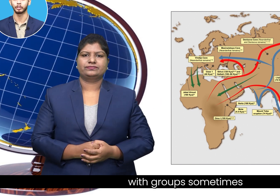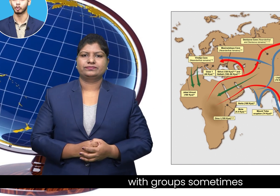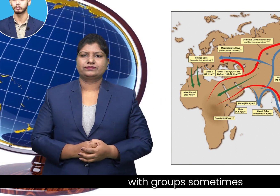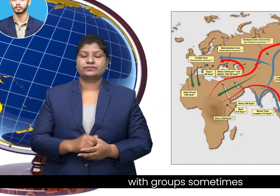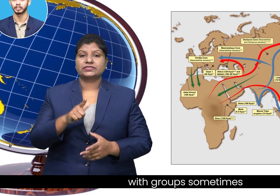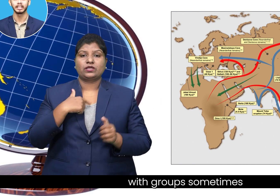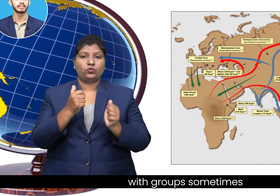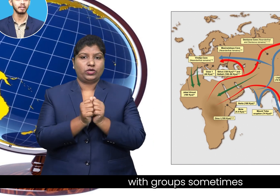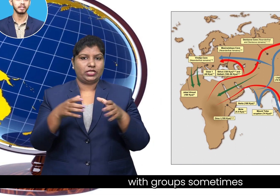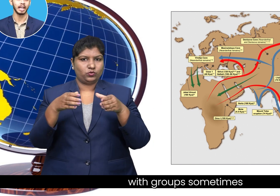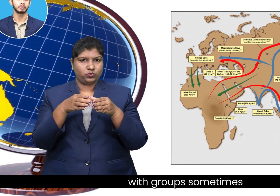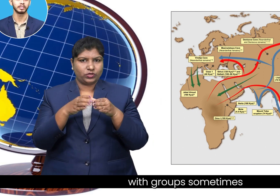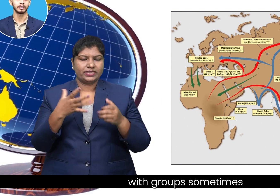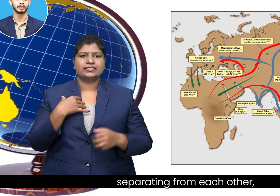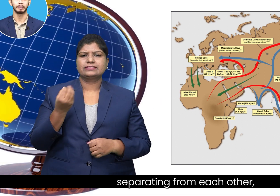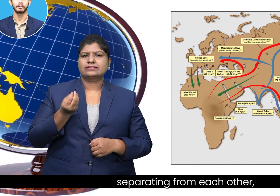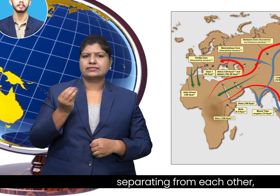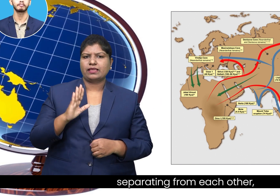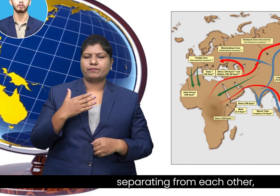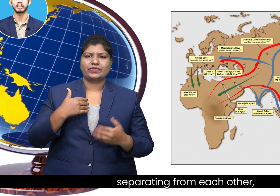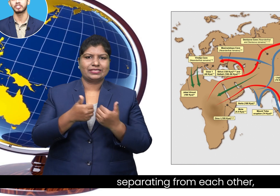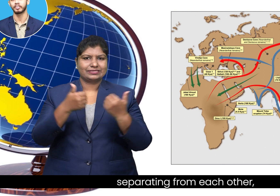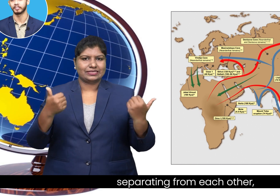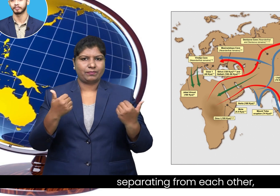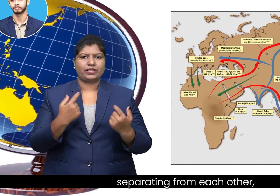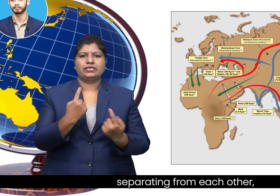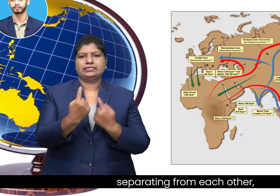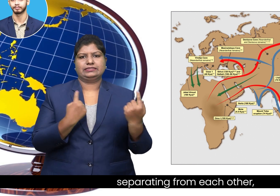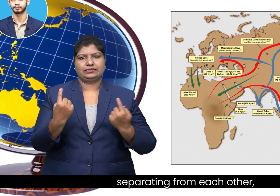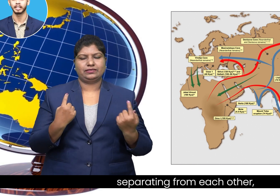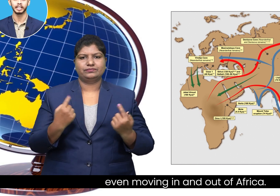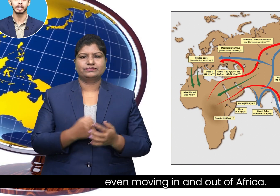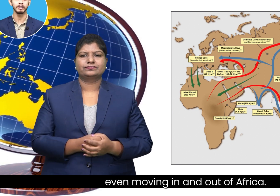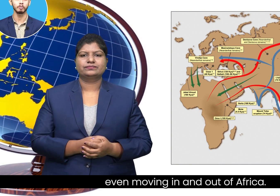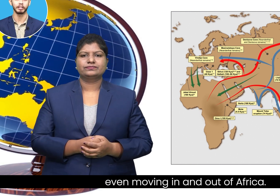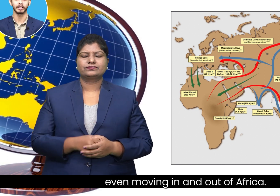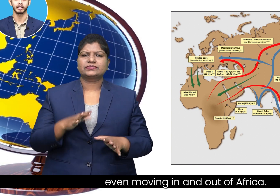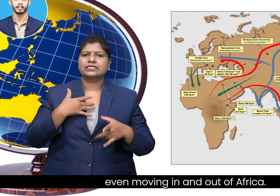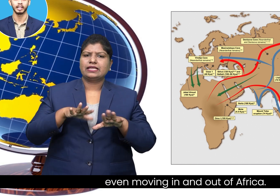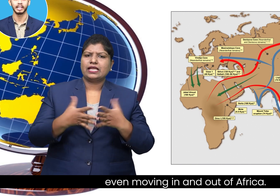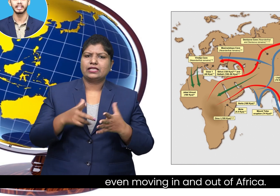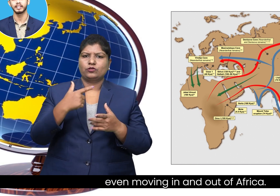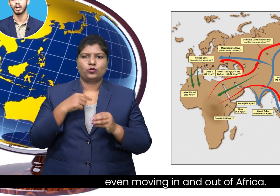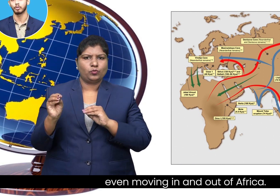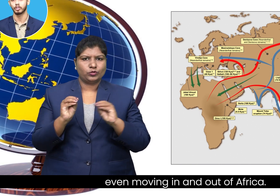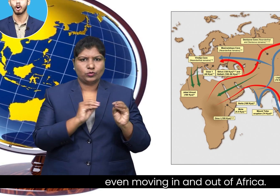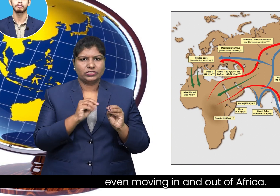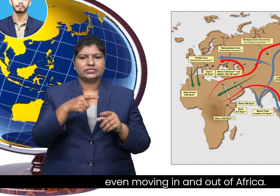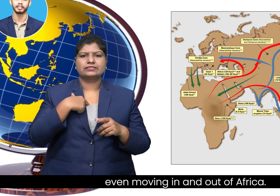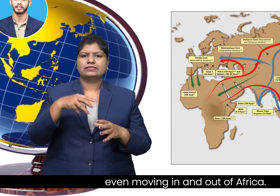groups sometimes separating from each other, even moving in and out of Africa.